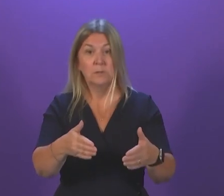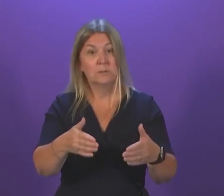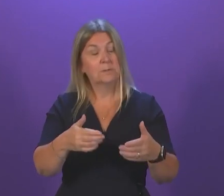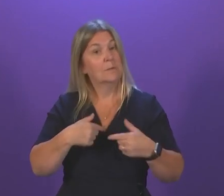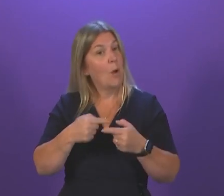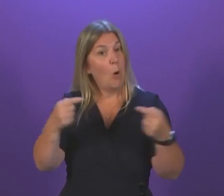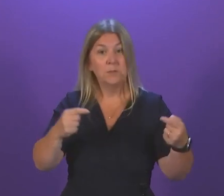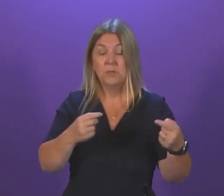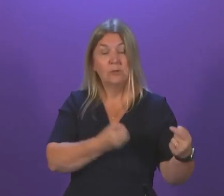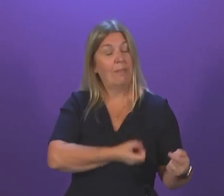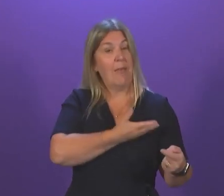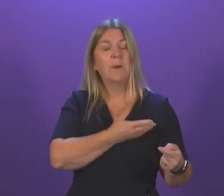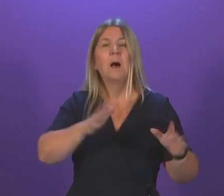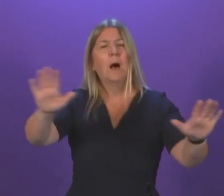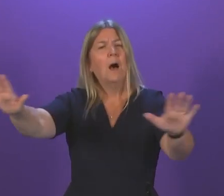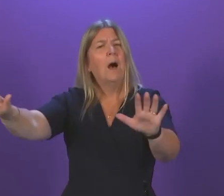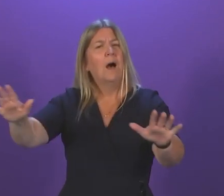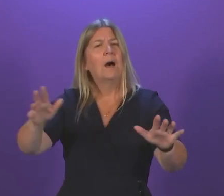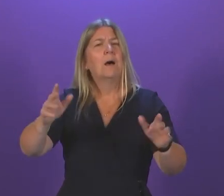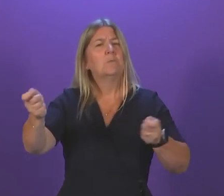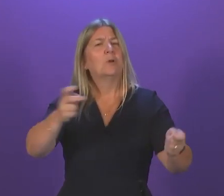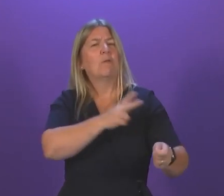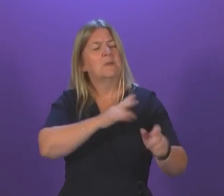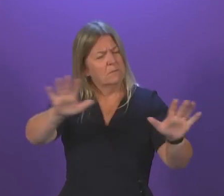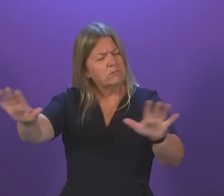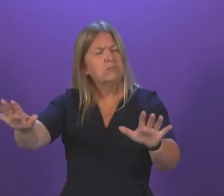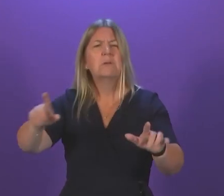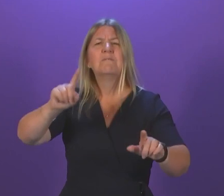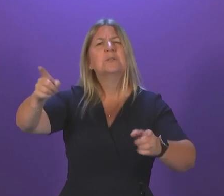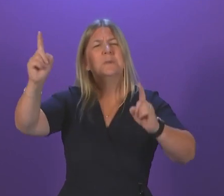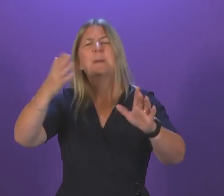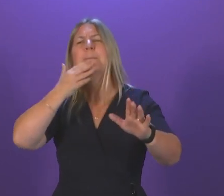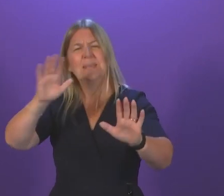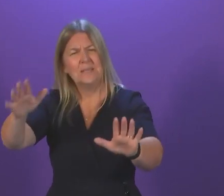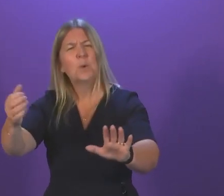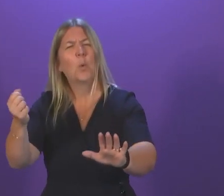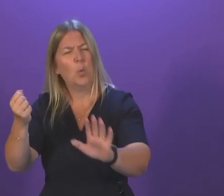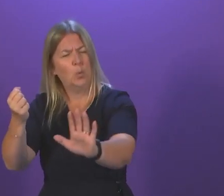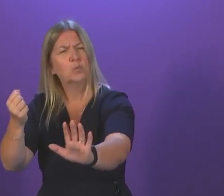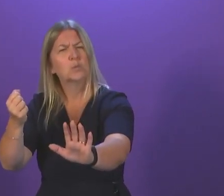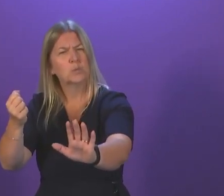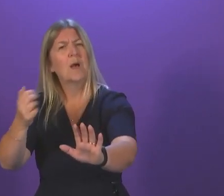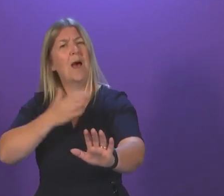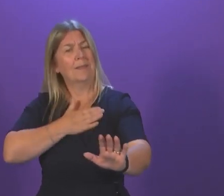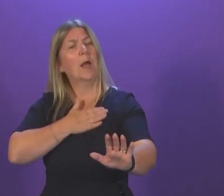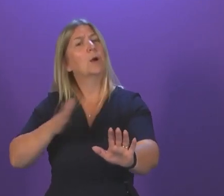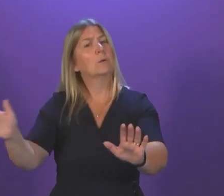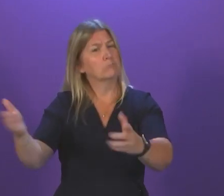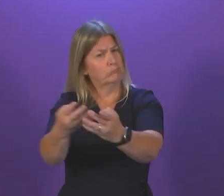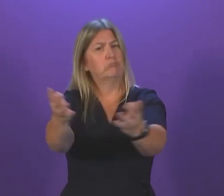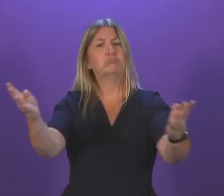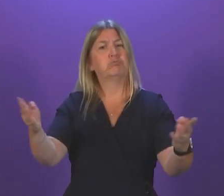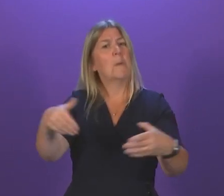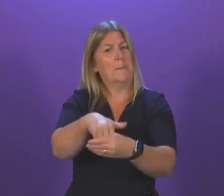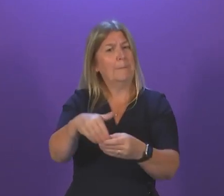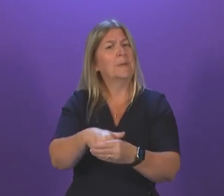called for it to be. Colleagues, first minister, first minister, if I can just have a minute, I would very much like all members to be able